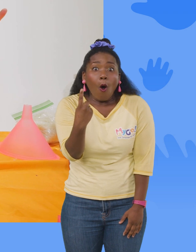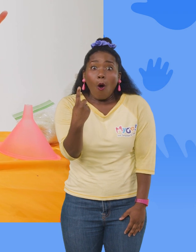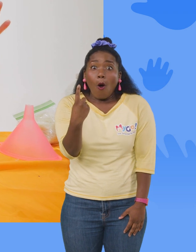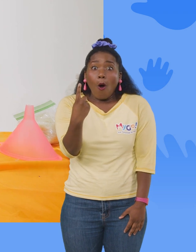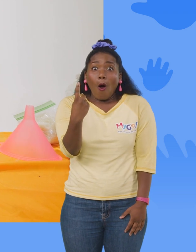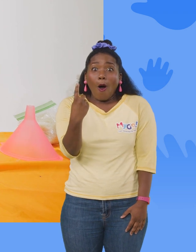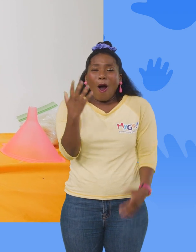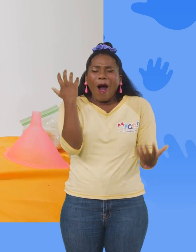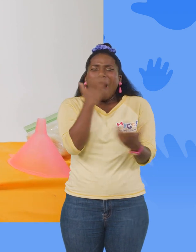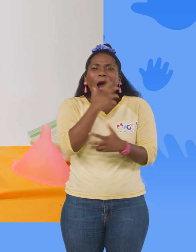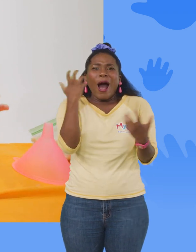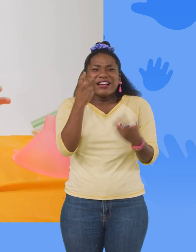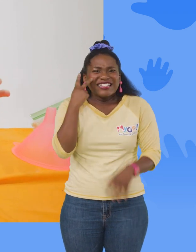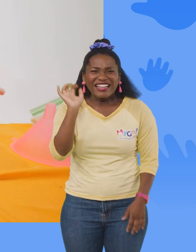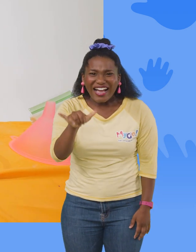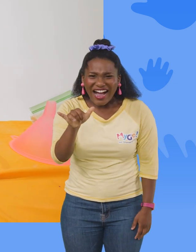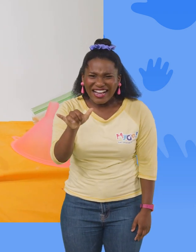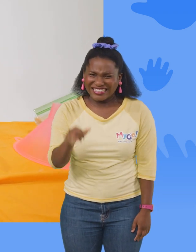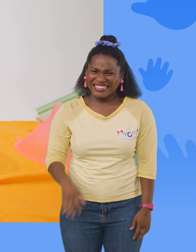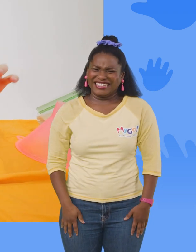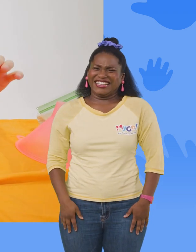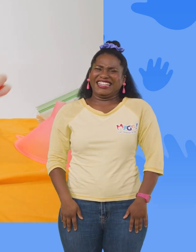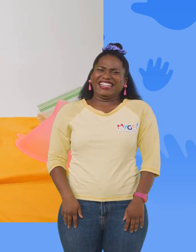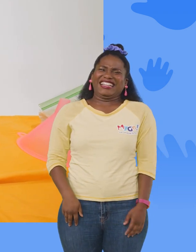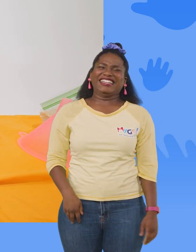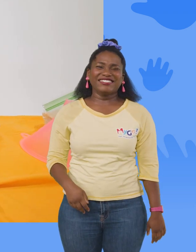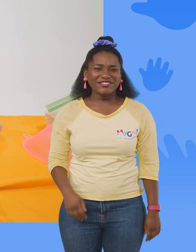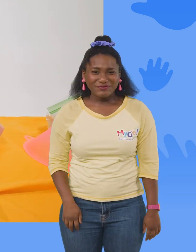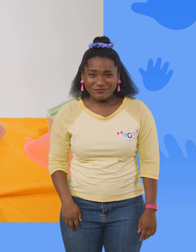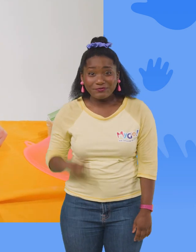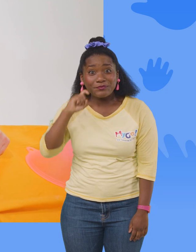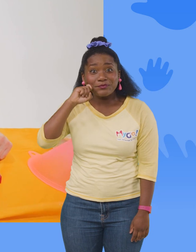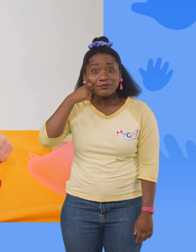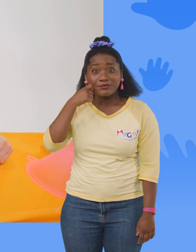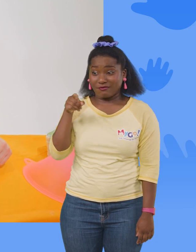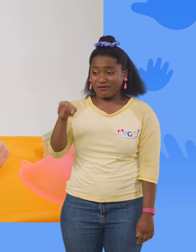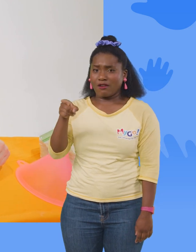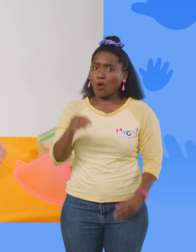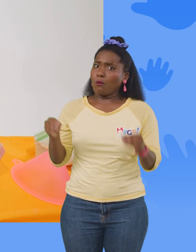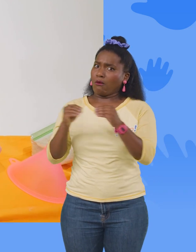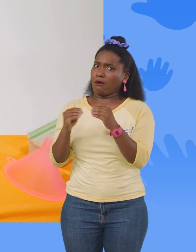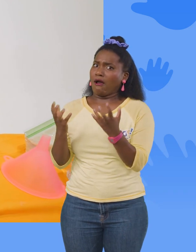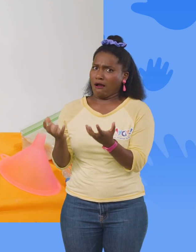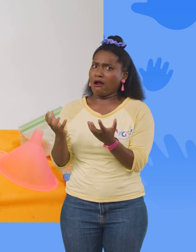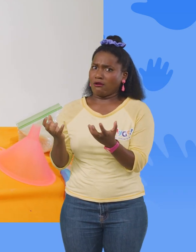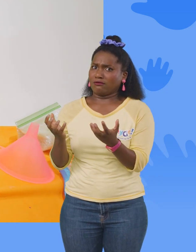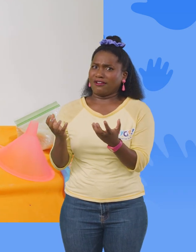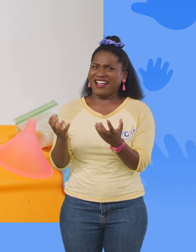Whoa, do you see that? Yeah! The apple is heavier. Wow,